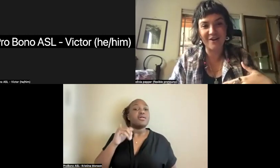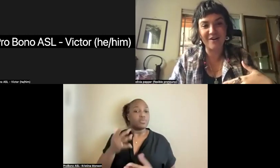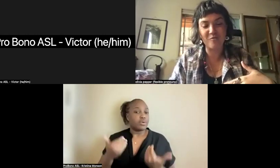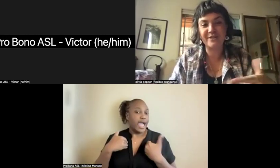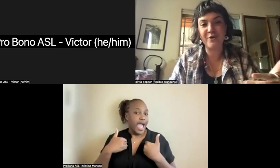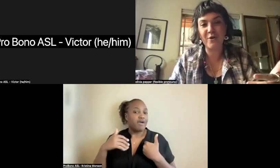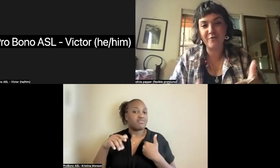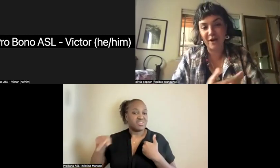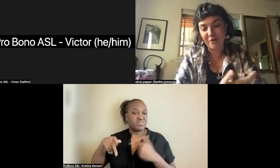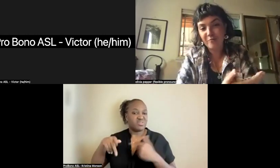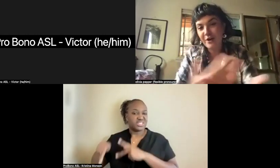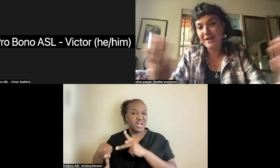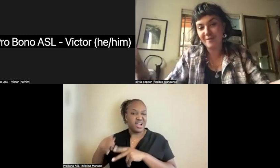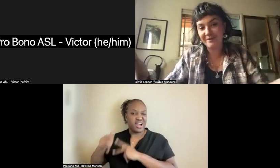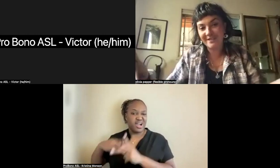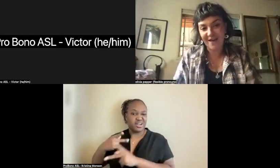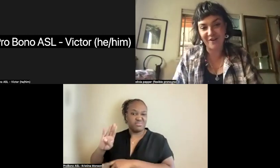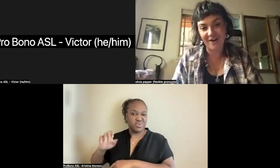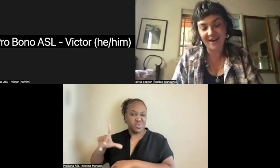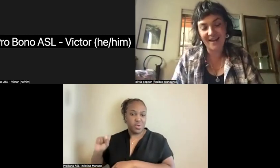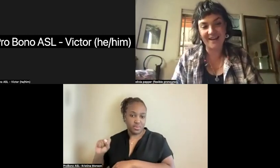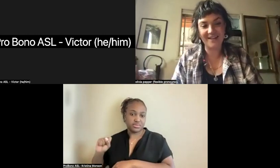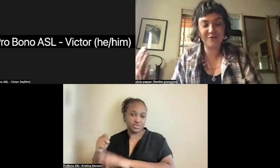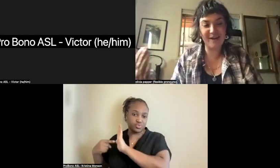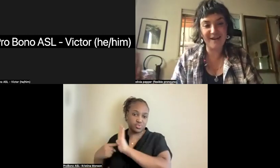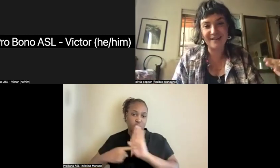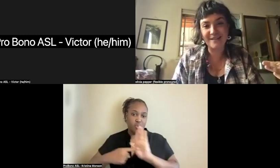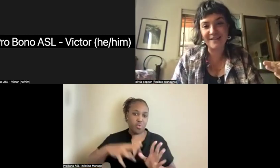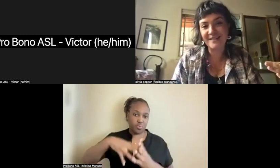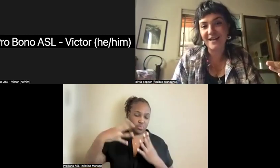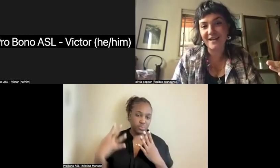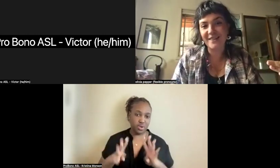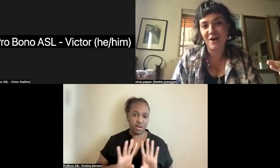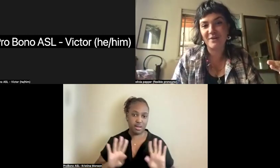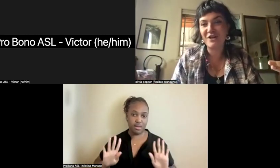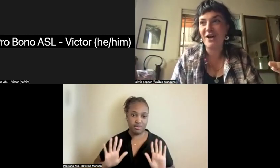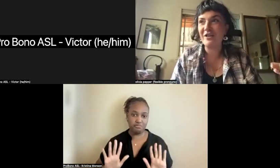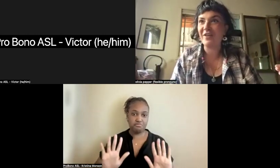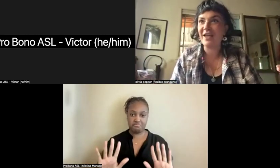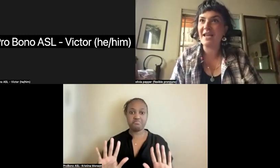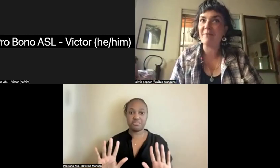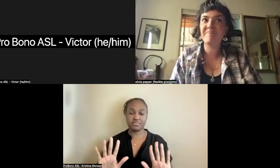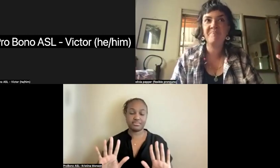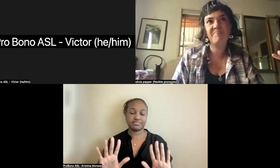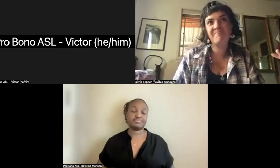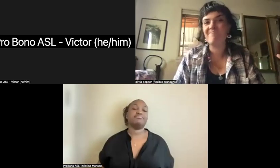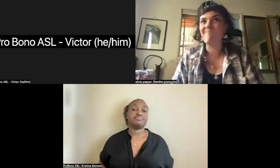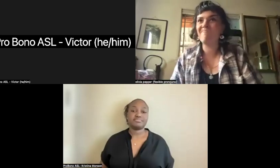Anger was known for kind of putting them together and creating this aesthetic that was kind of a,